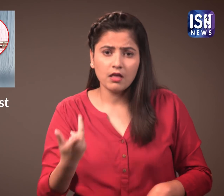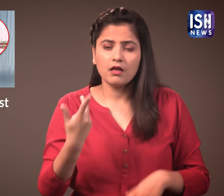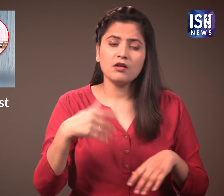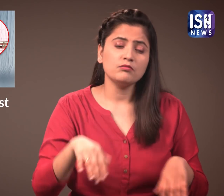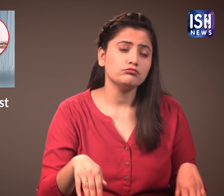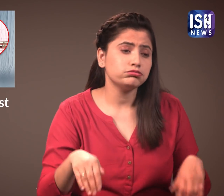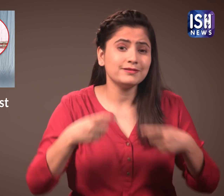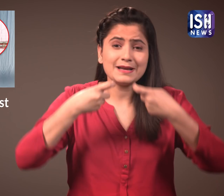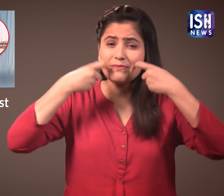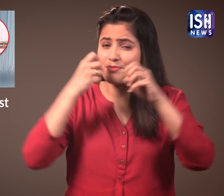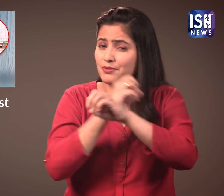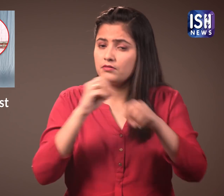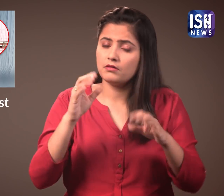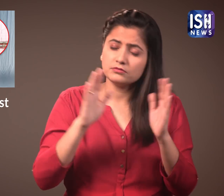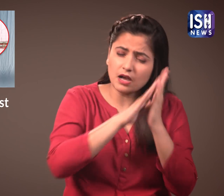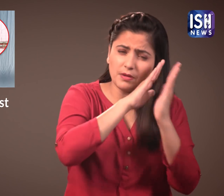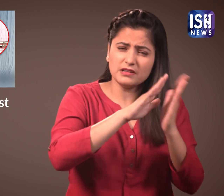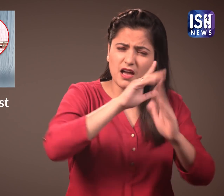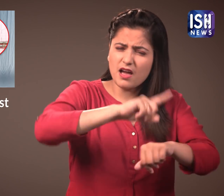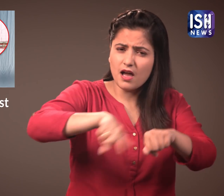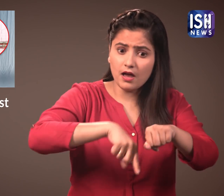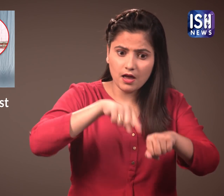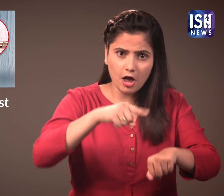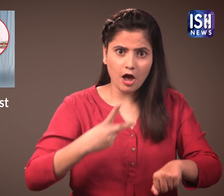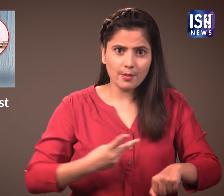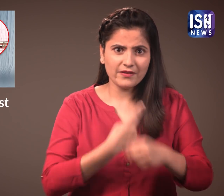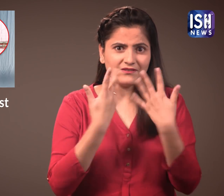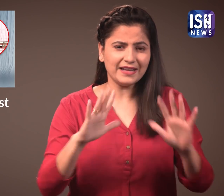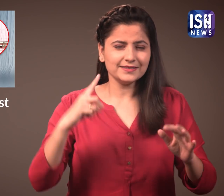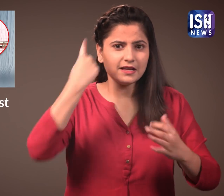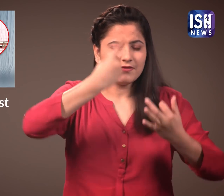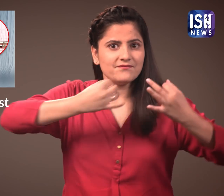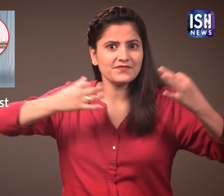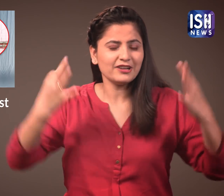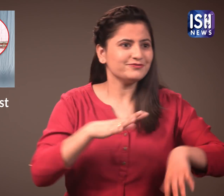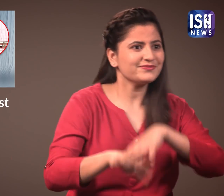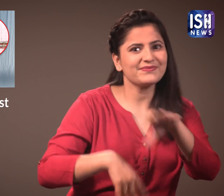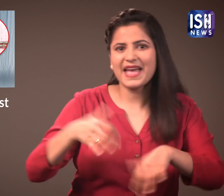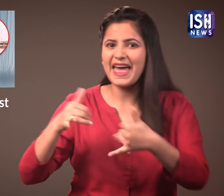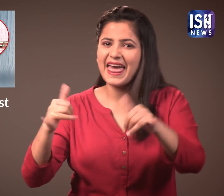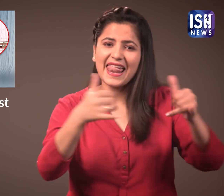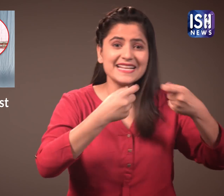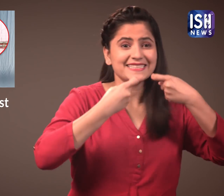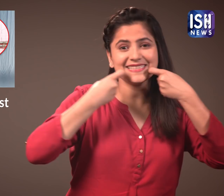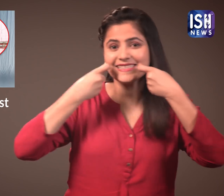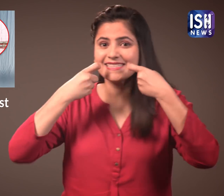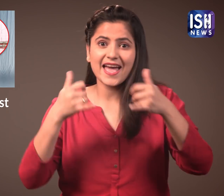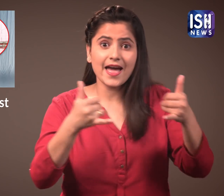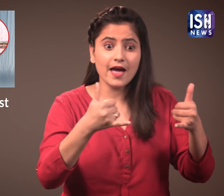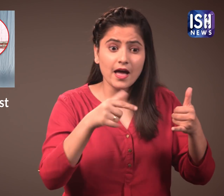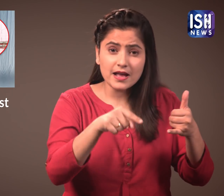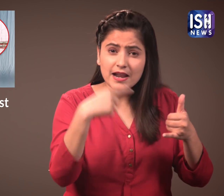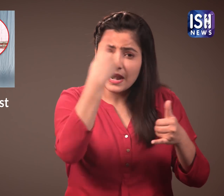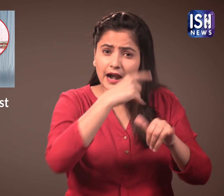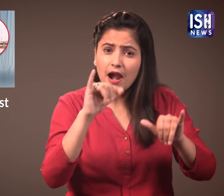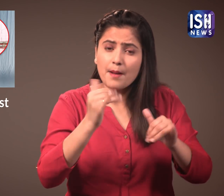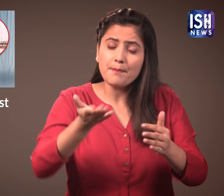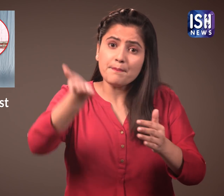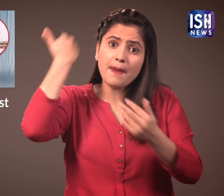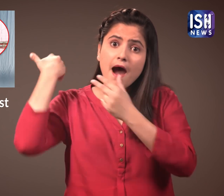lifeless and slept the whole time. After the surgery, now she is happy and full of life. It